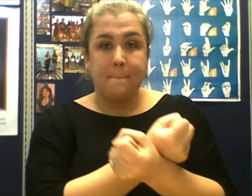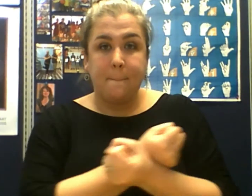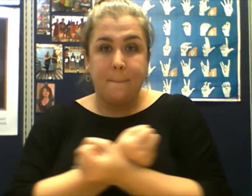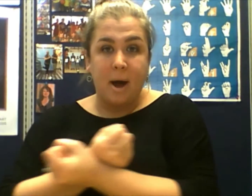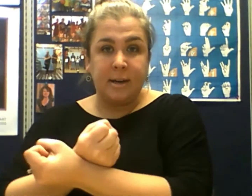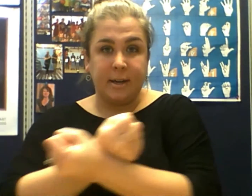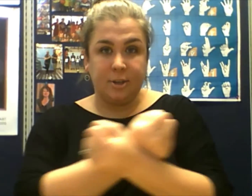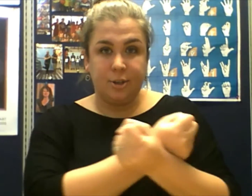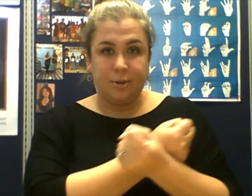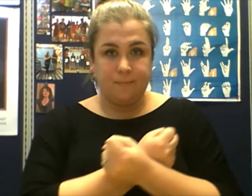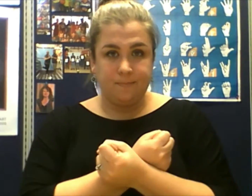bondage.